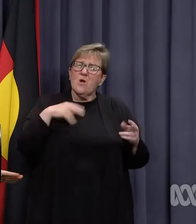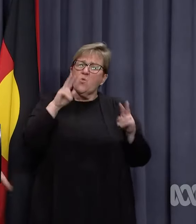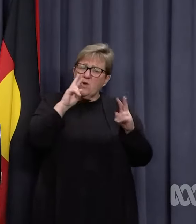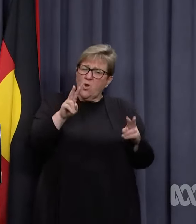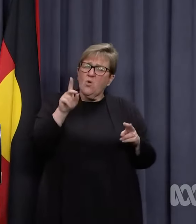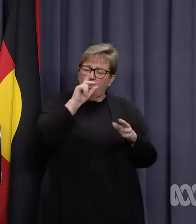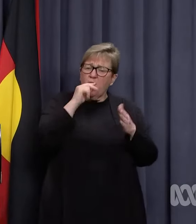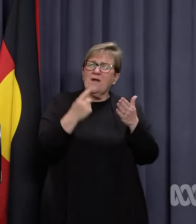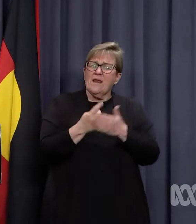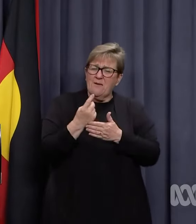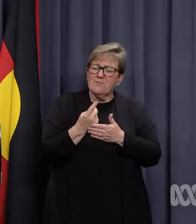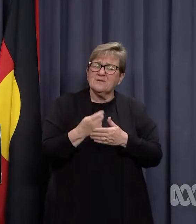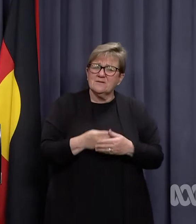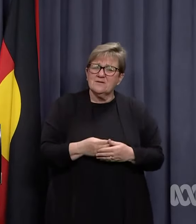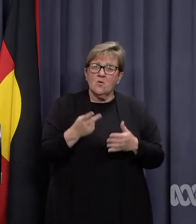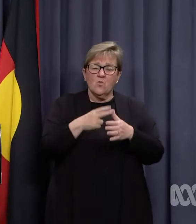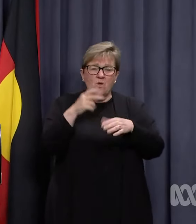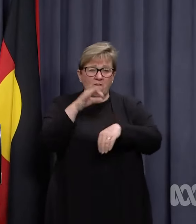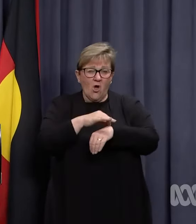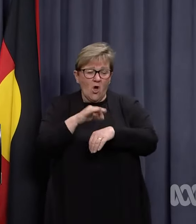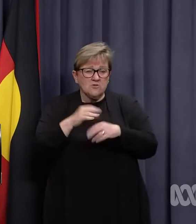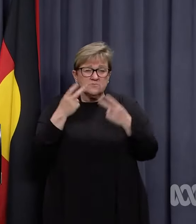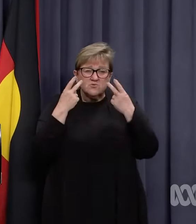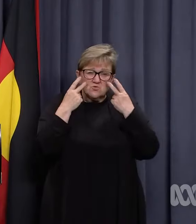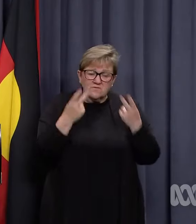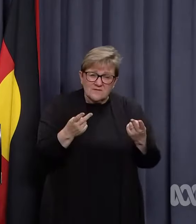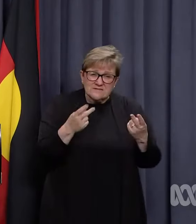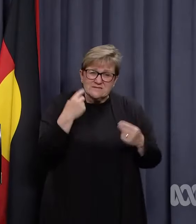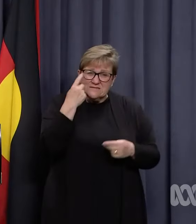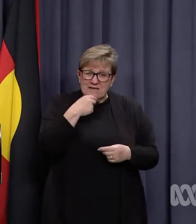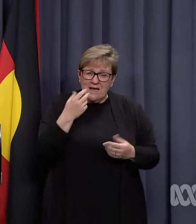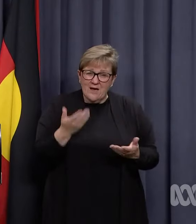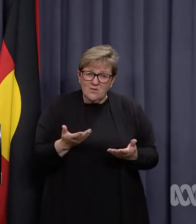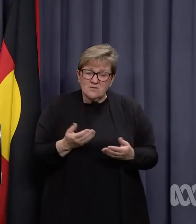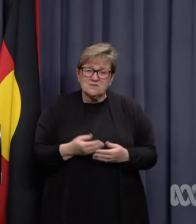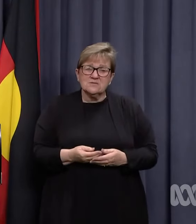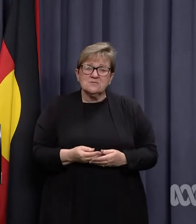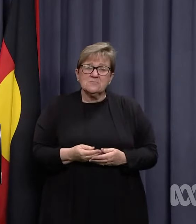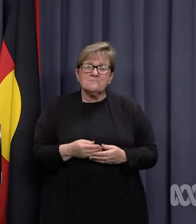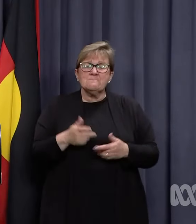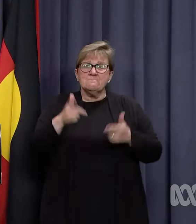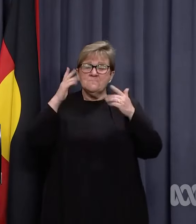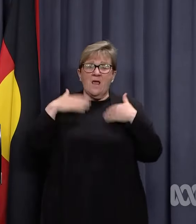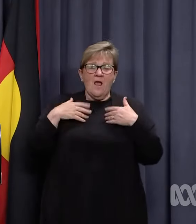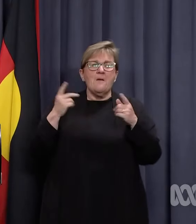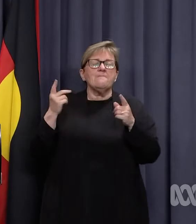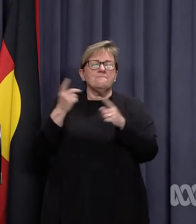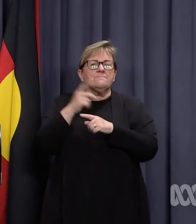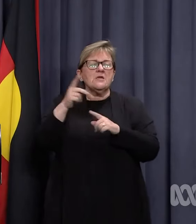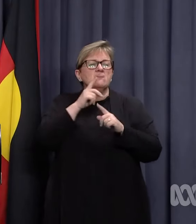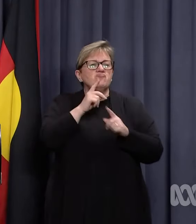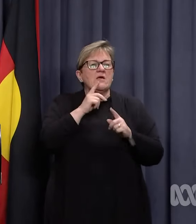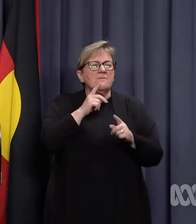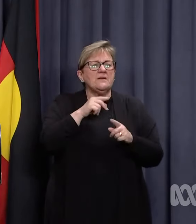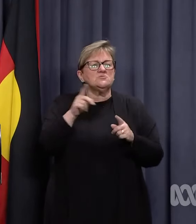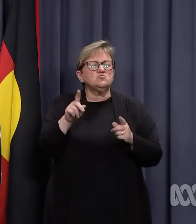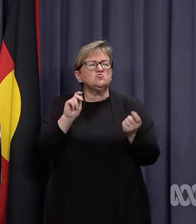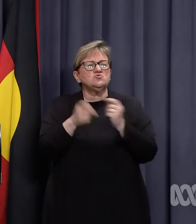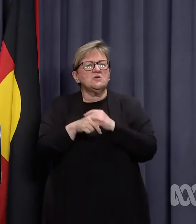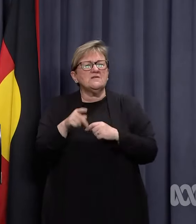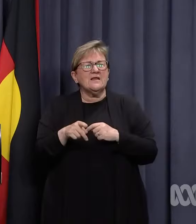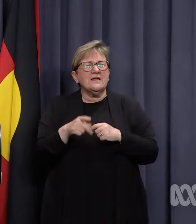can be done. Certainly with the hospital visiting hours, the Chief Health Officer made a recommendation that was